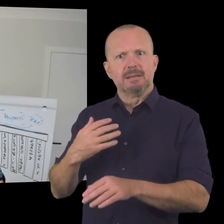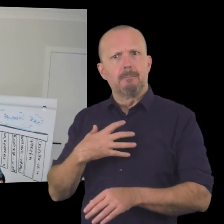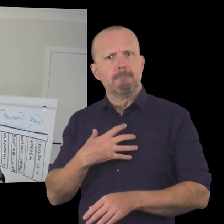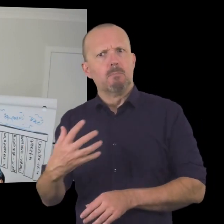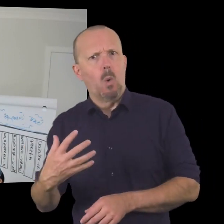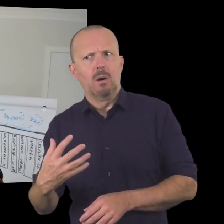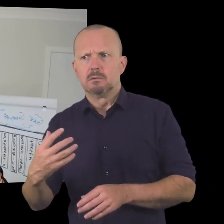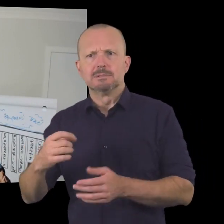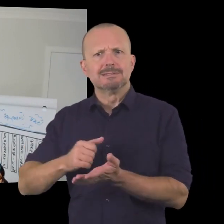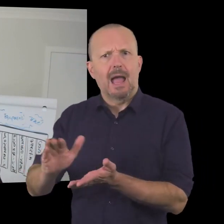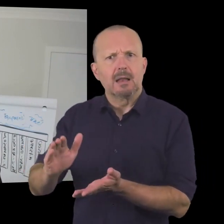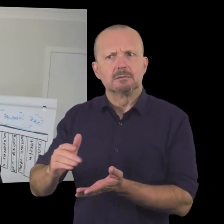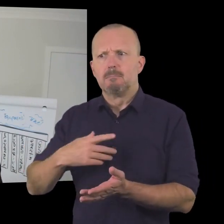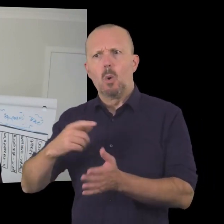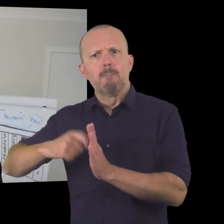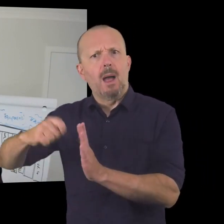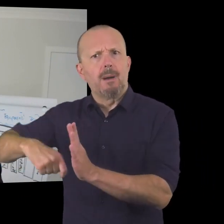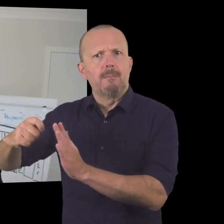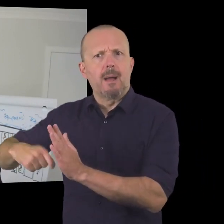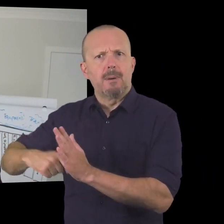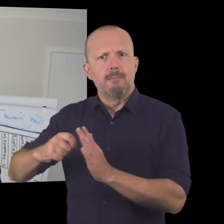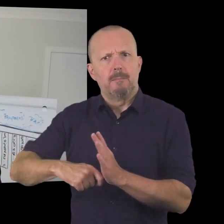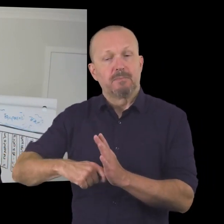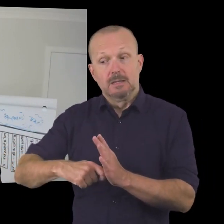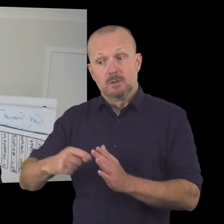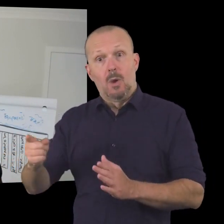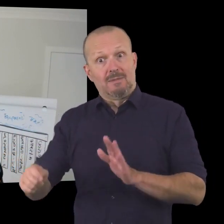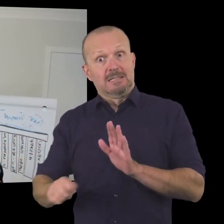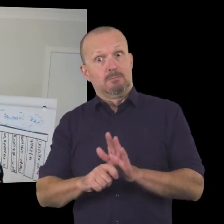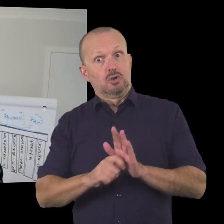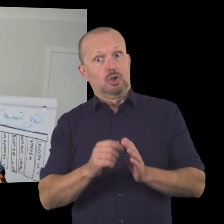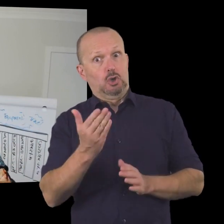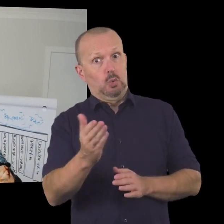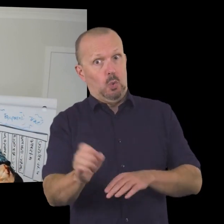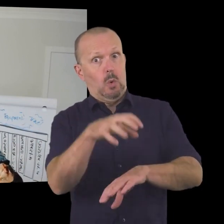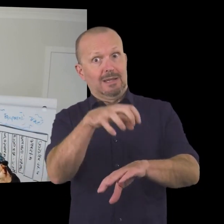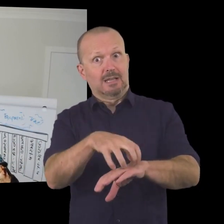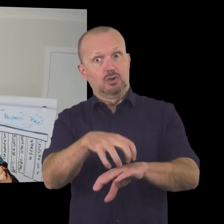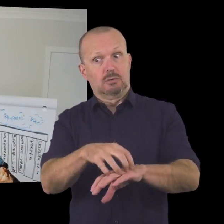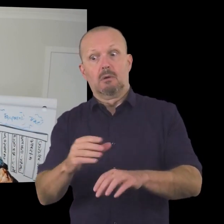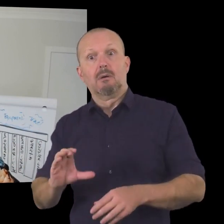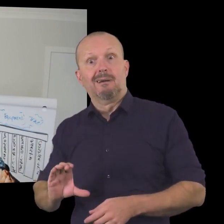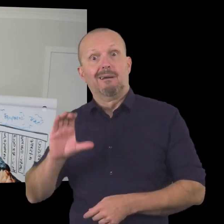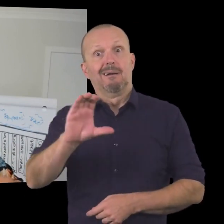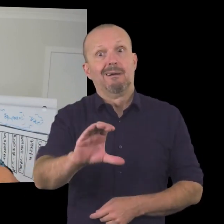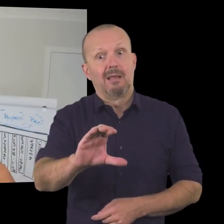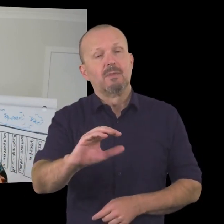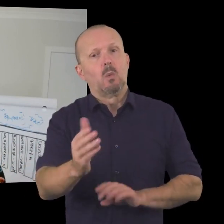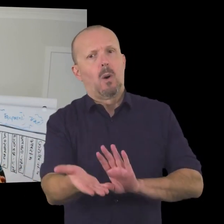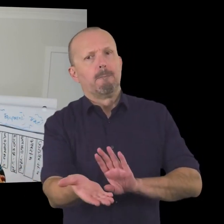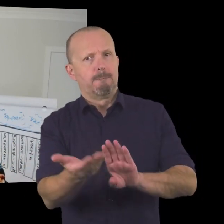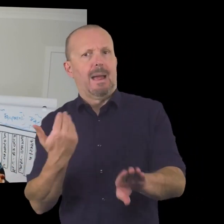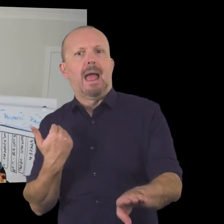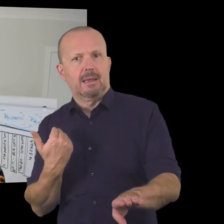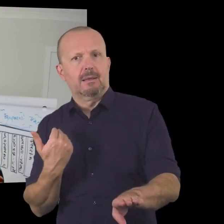that marketing spend they're also looking for a return on spend and sponsorship uh and i think that that is an